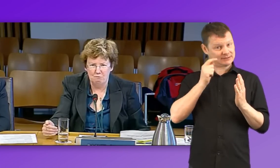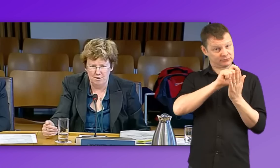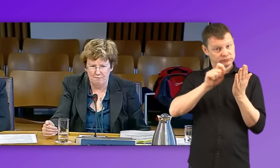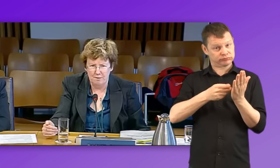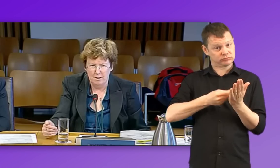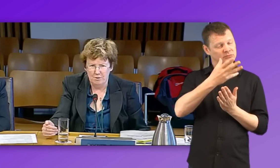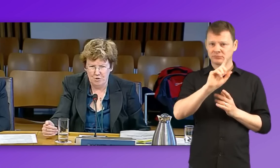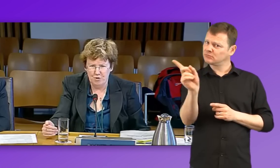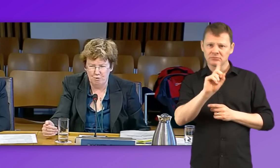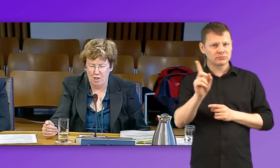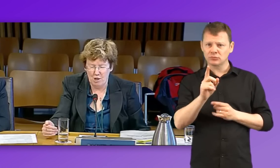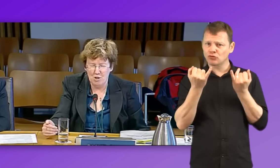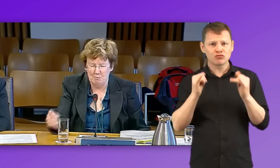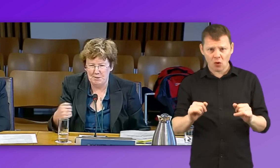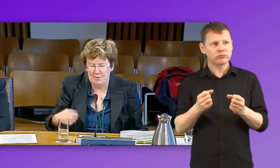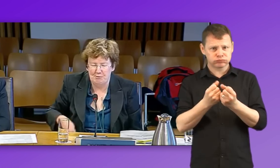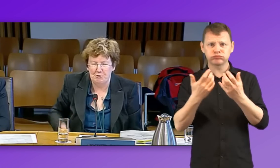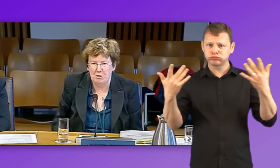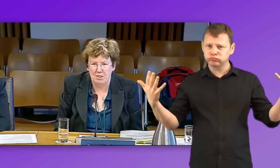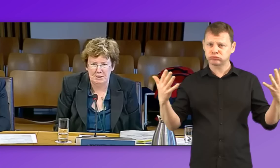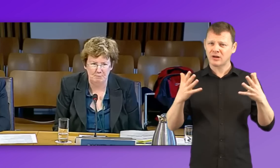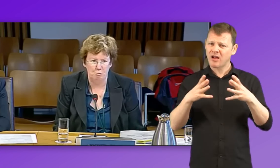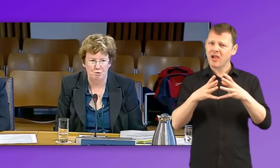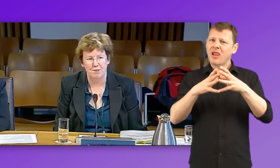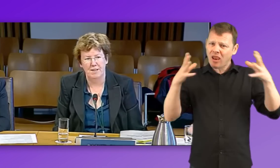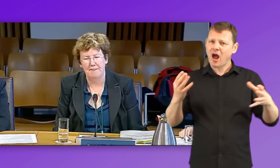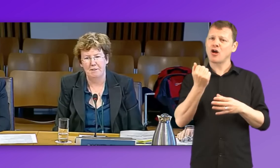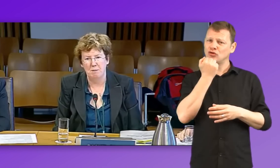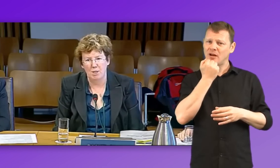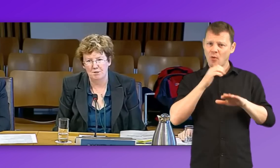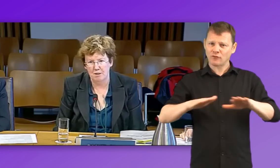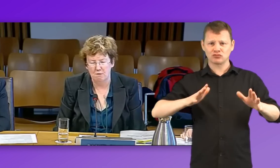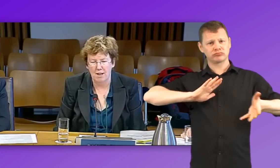numbers in children using some sort of sign than other parts of the UK.